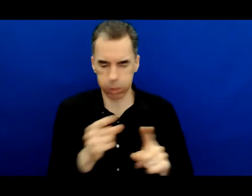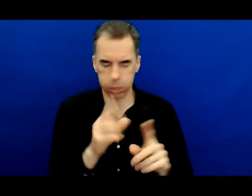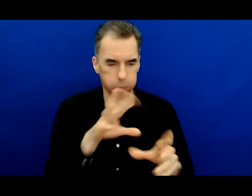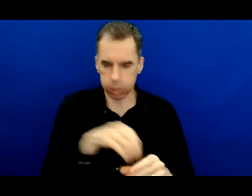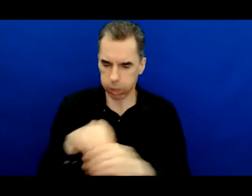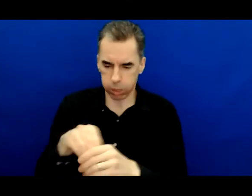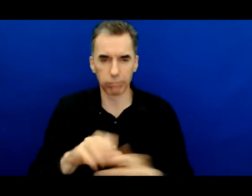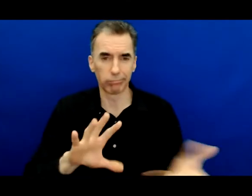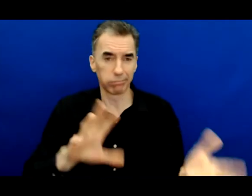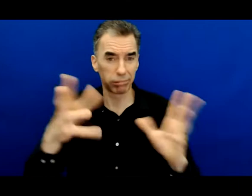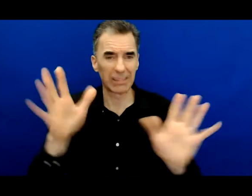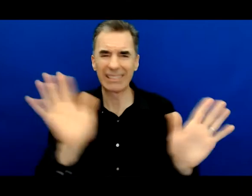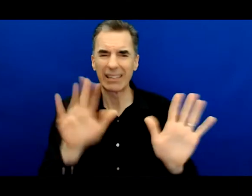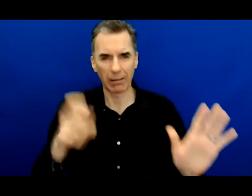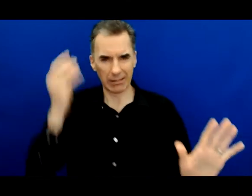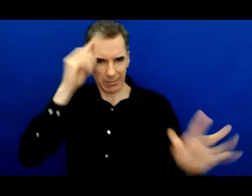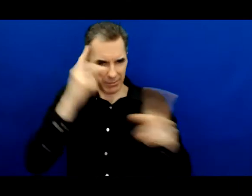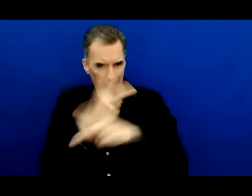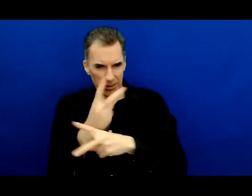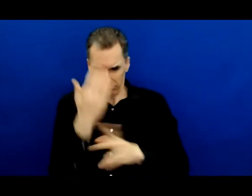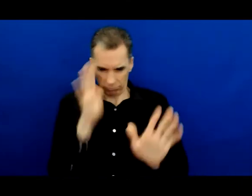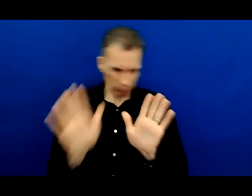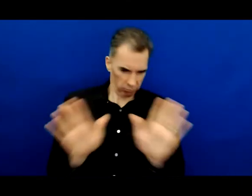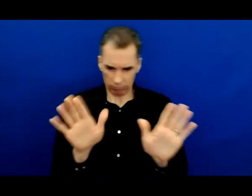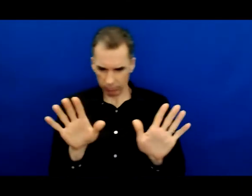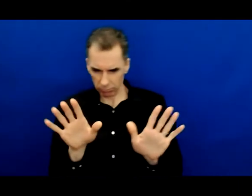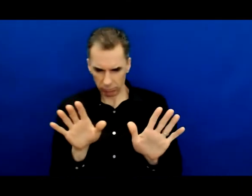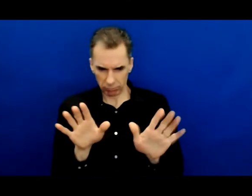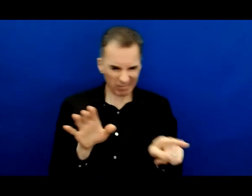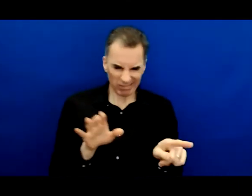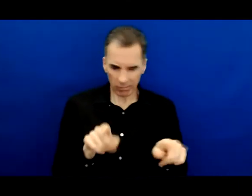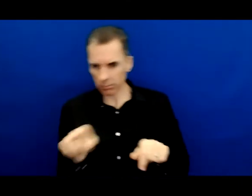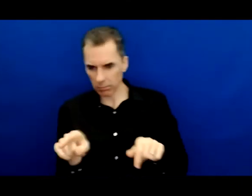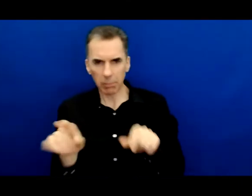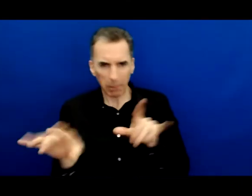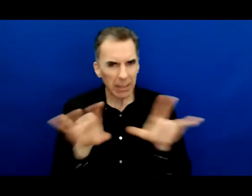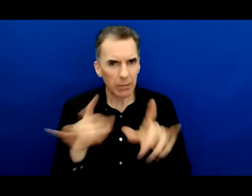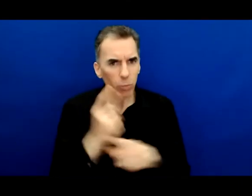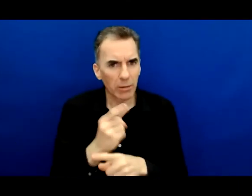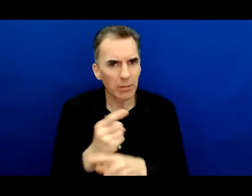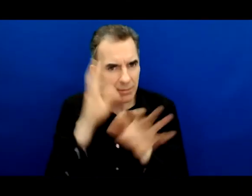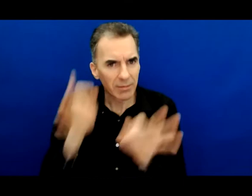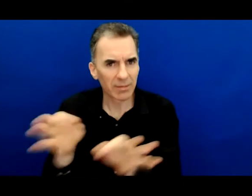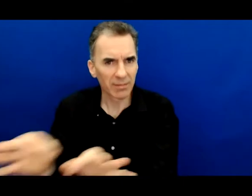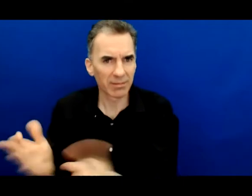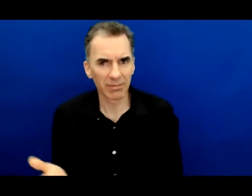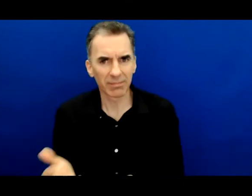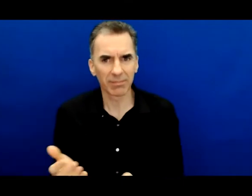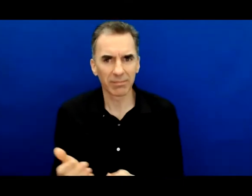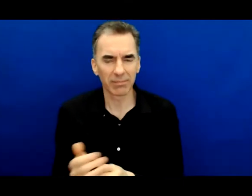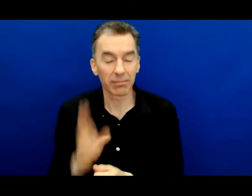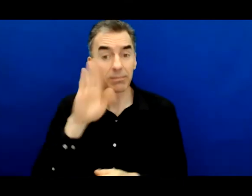And we live in a country with a criminal justice system that lacks parsimony and proportionality and social justice and restoration.